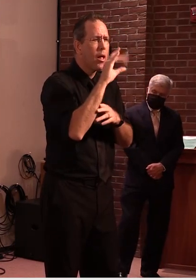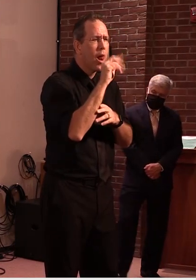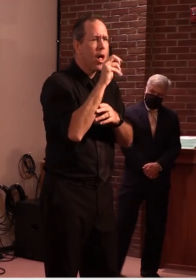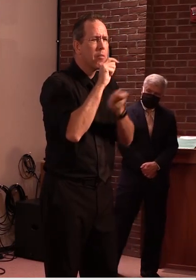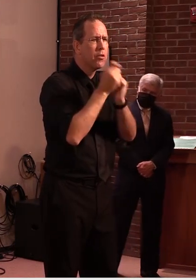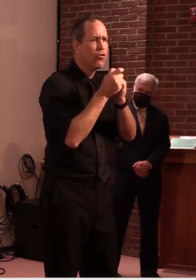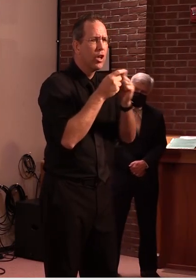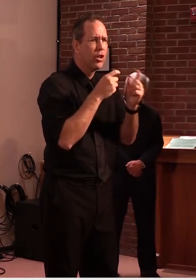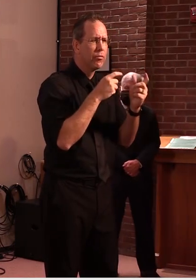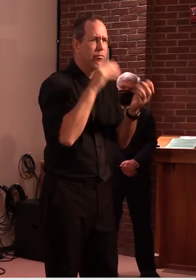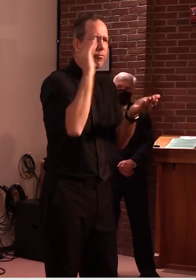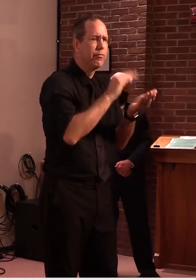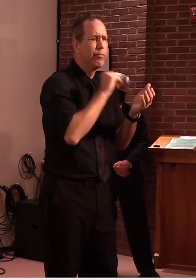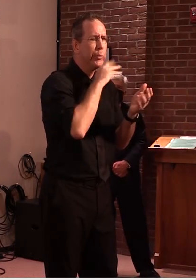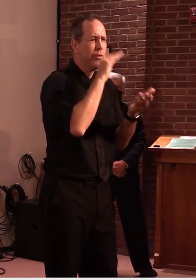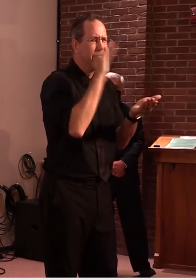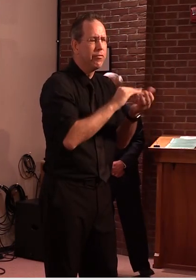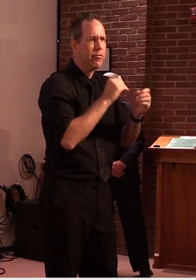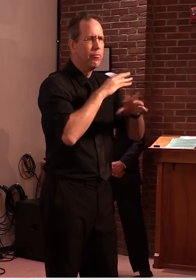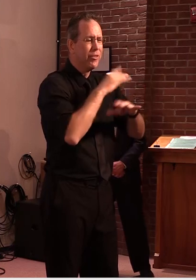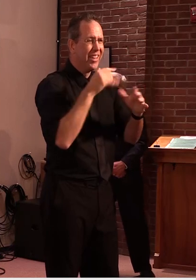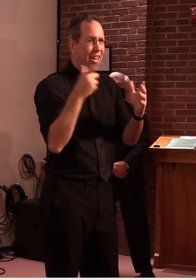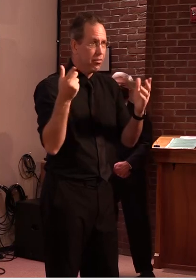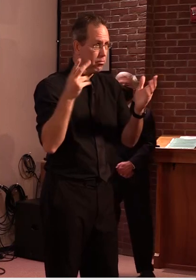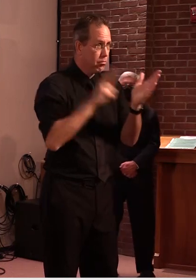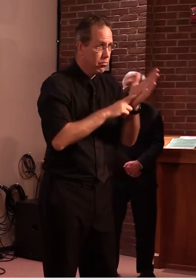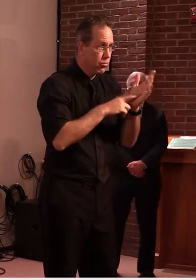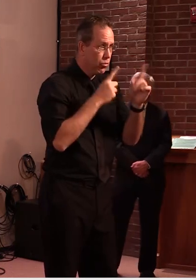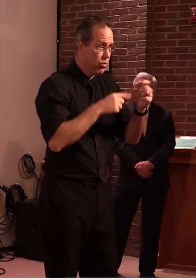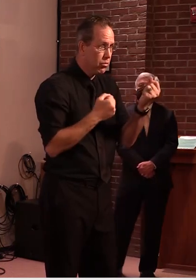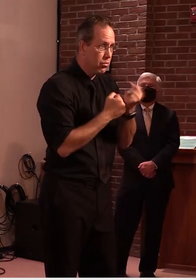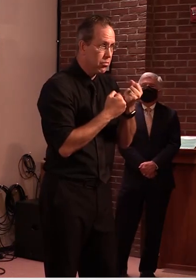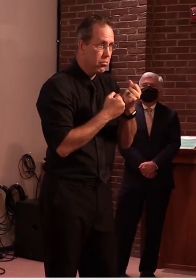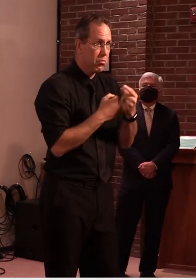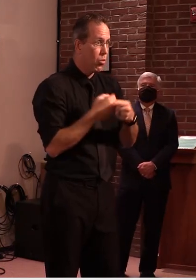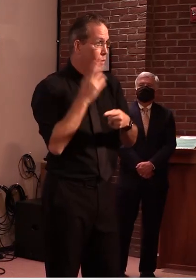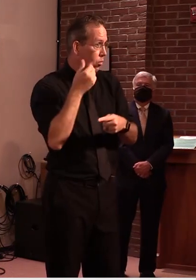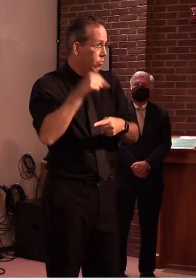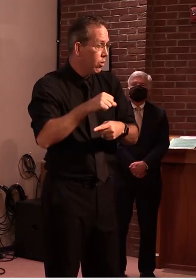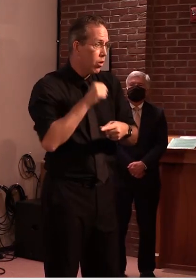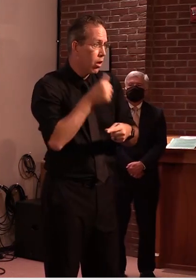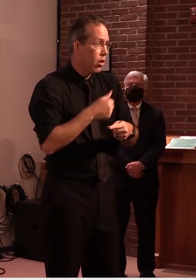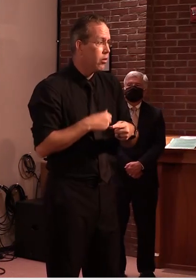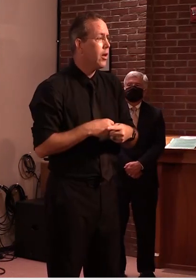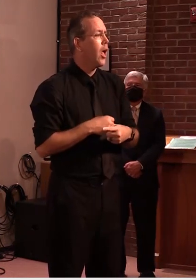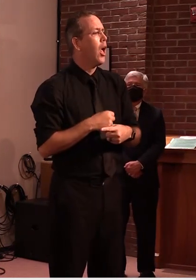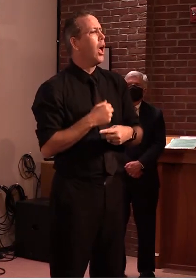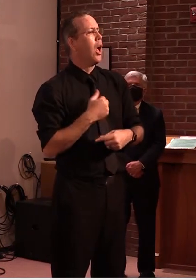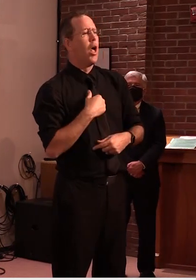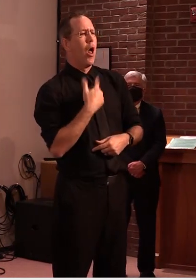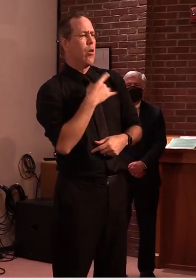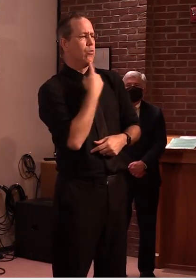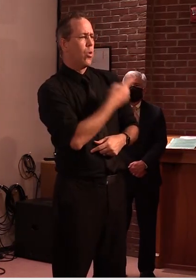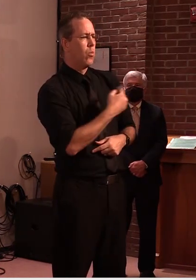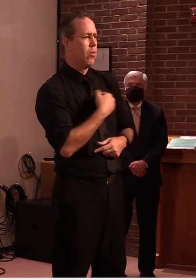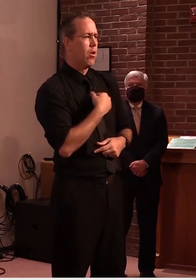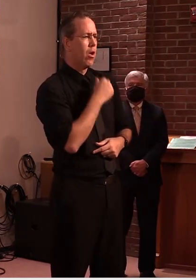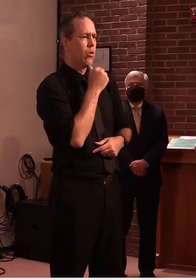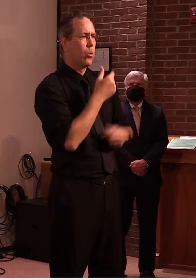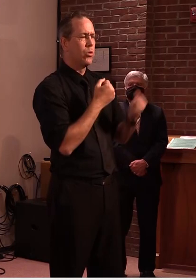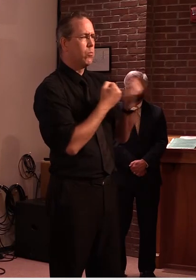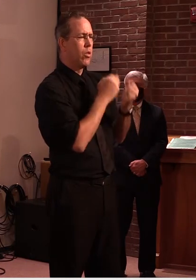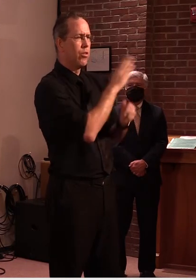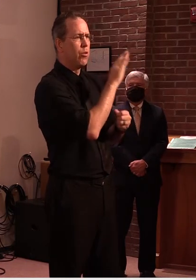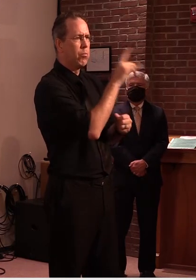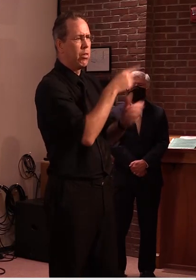in favor of it we've offered many many uh solutions uh we uh we've offered ways to make it and enhance it make it